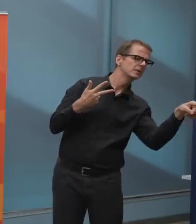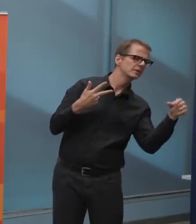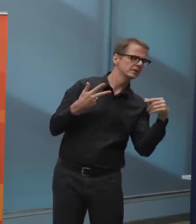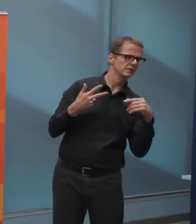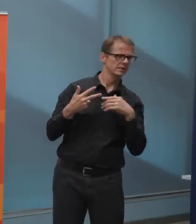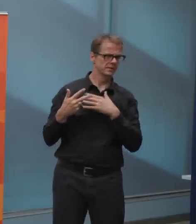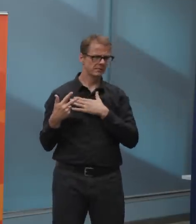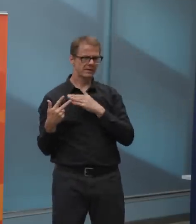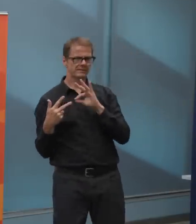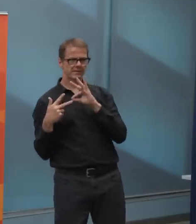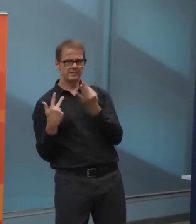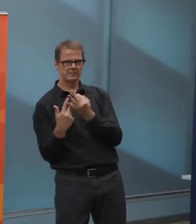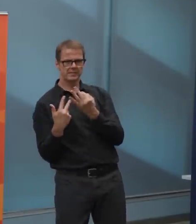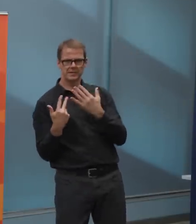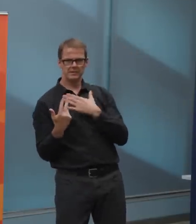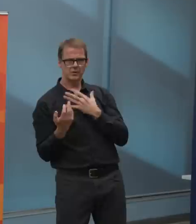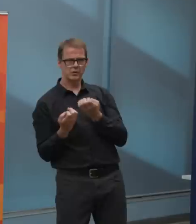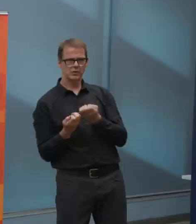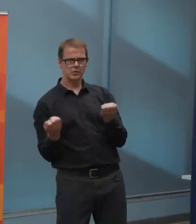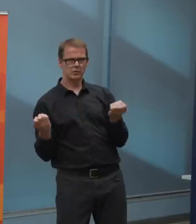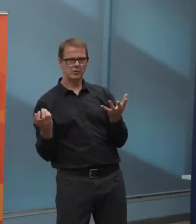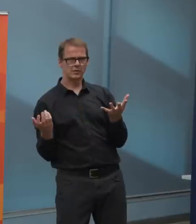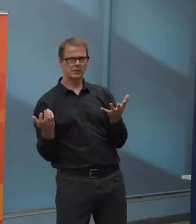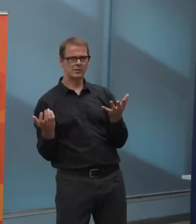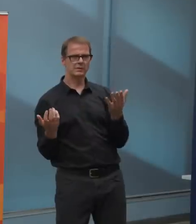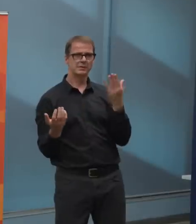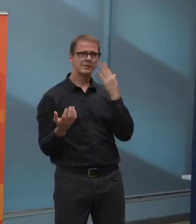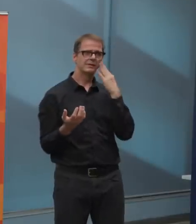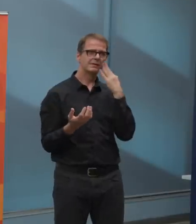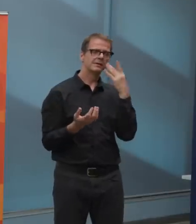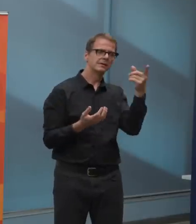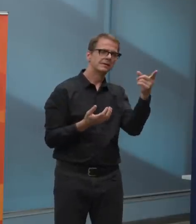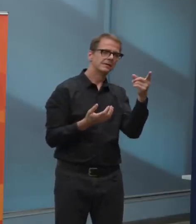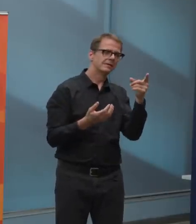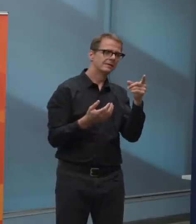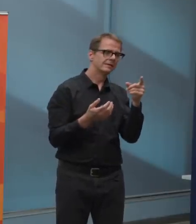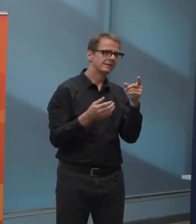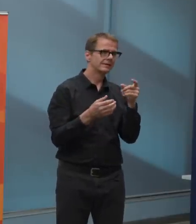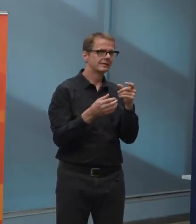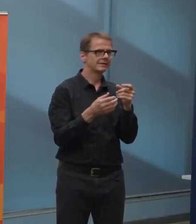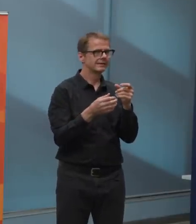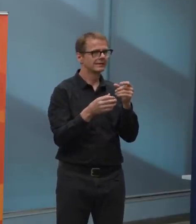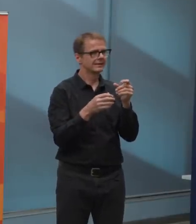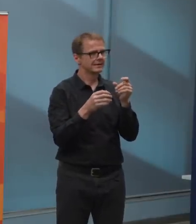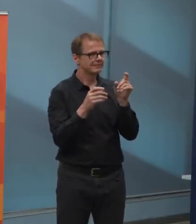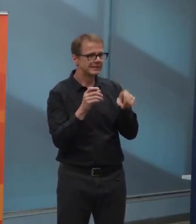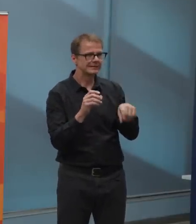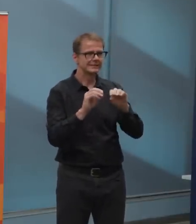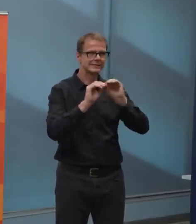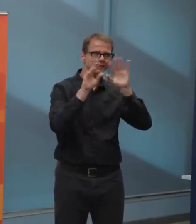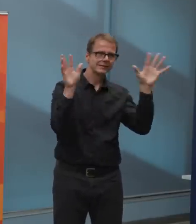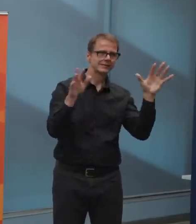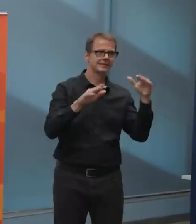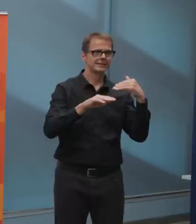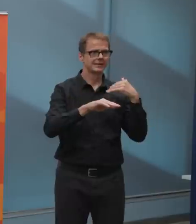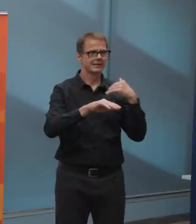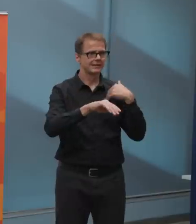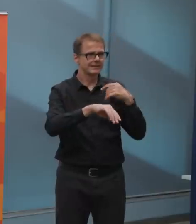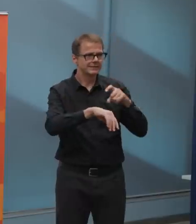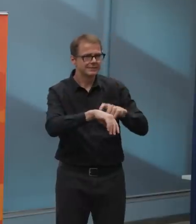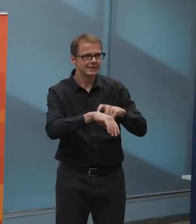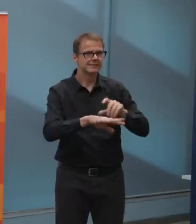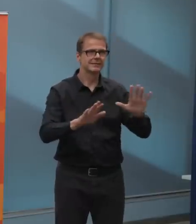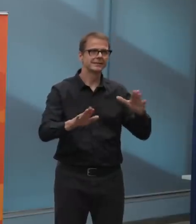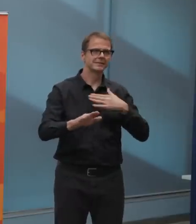and it will take some time. So people need to be cautious when they go out and start to, uh, take part in these outdoor activities.